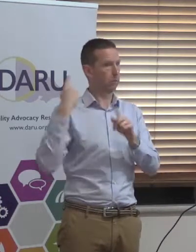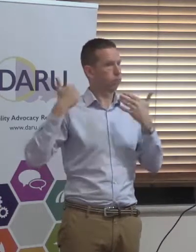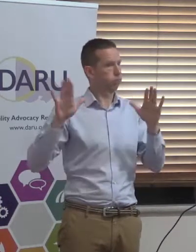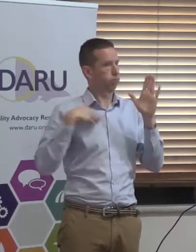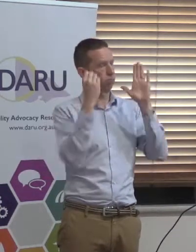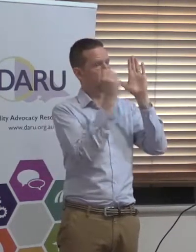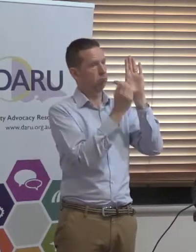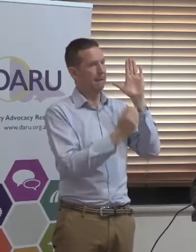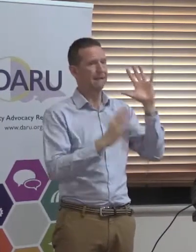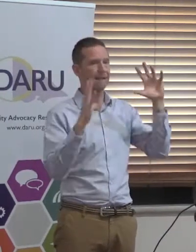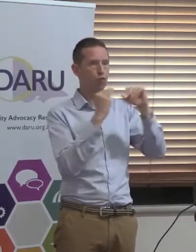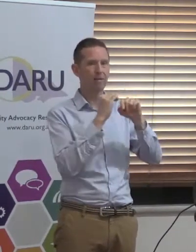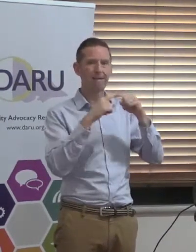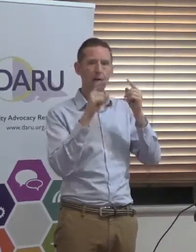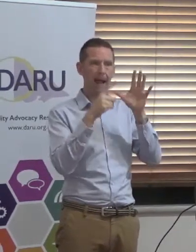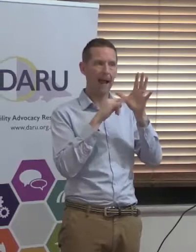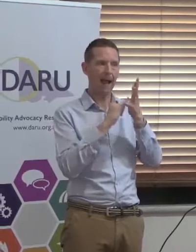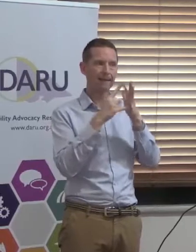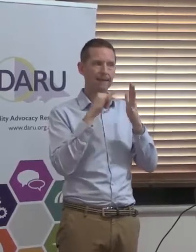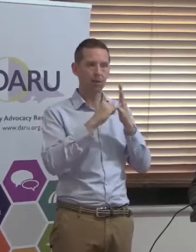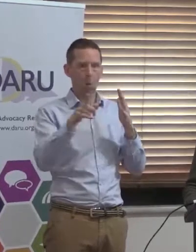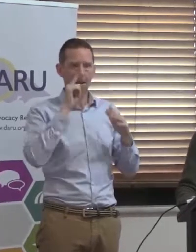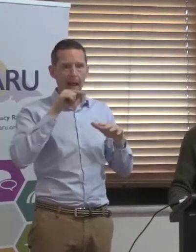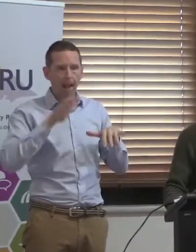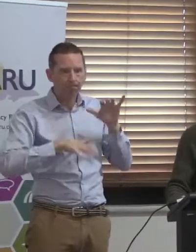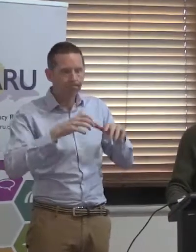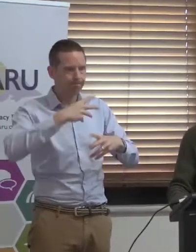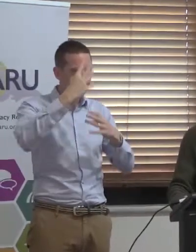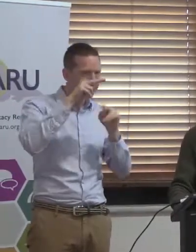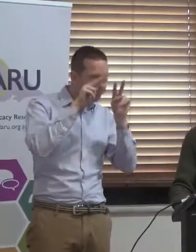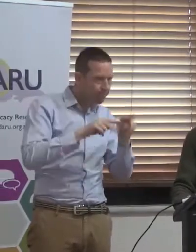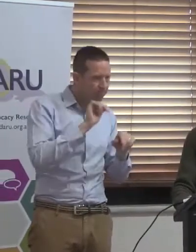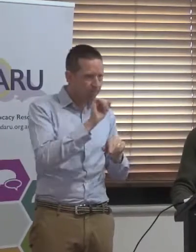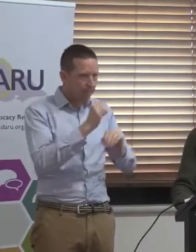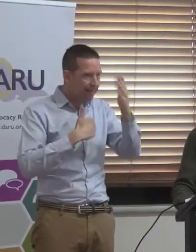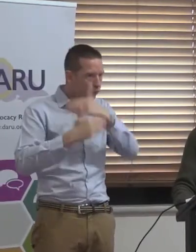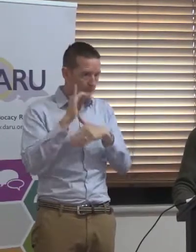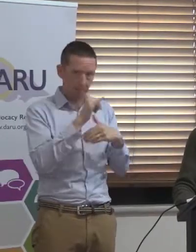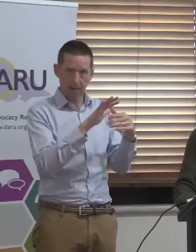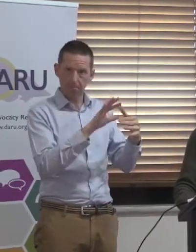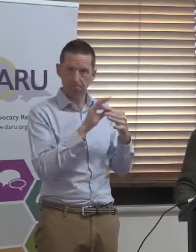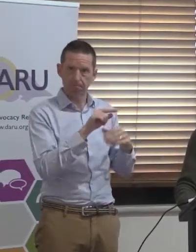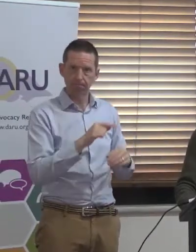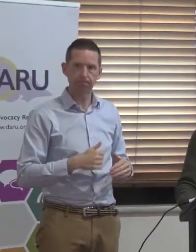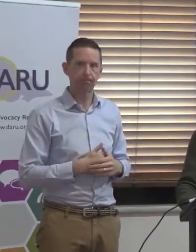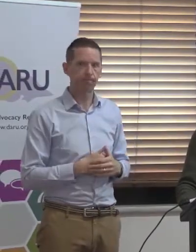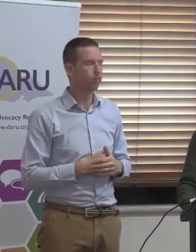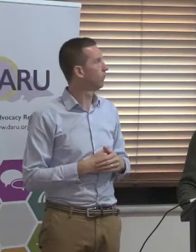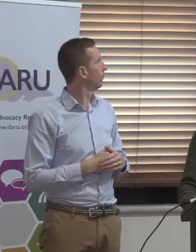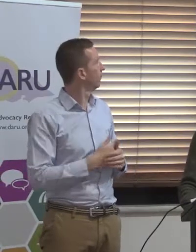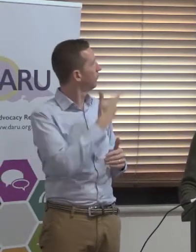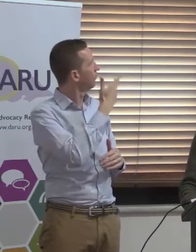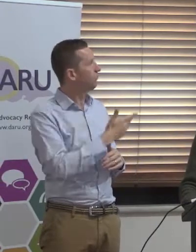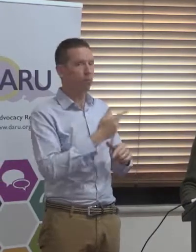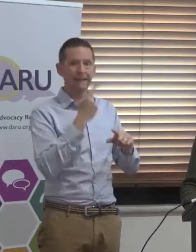summaries for individual cases as they've come up. So, people can look at what the history is of a particular case in case it's relevant. We've got some discussions about